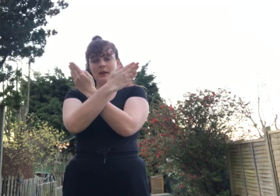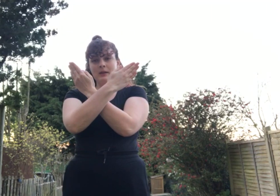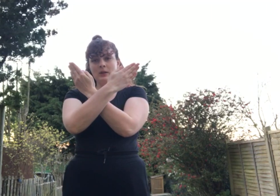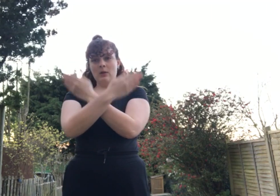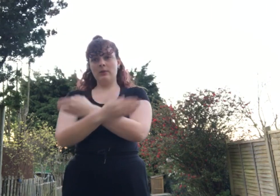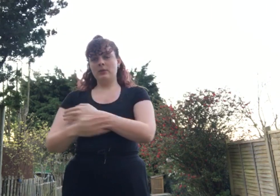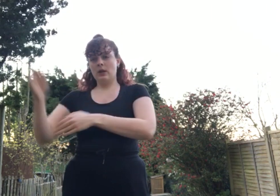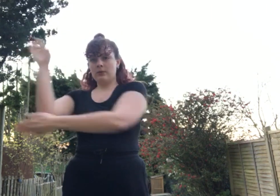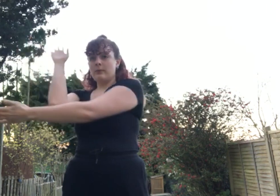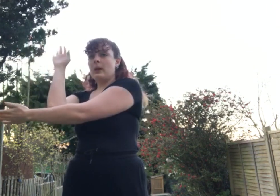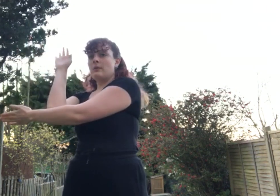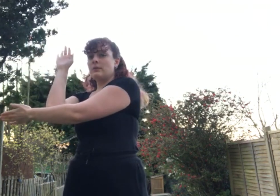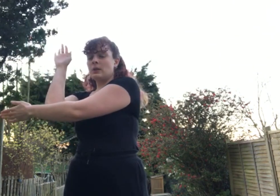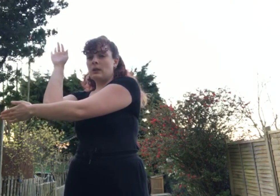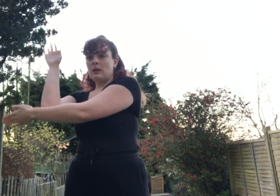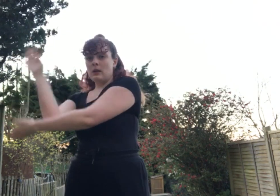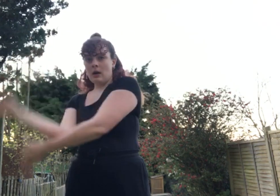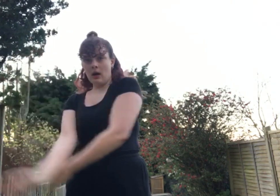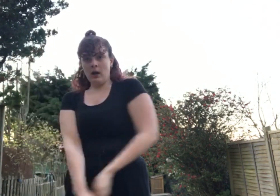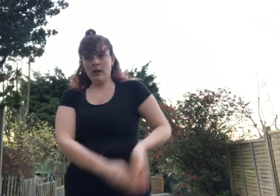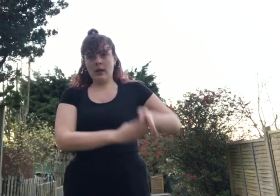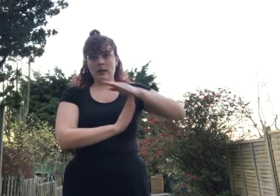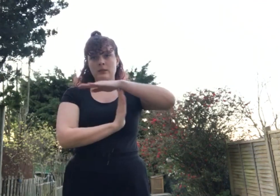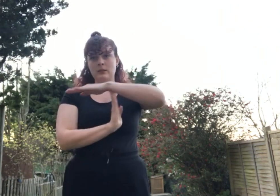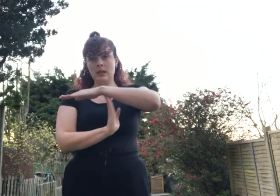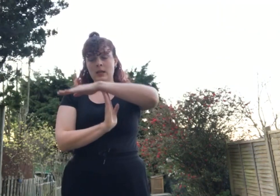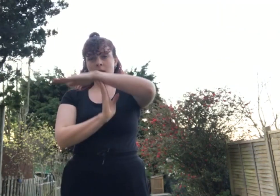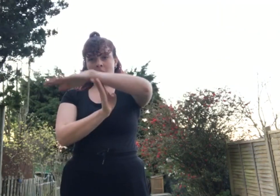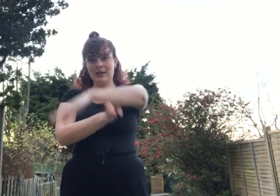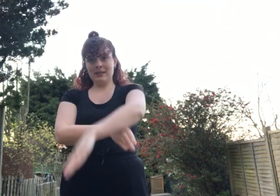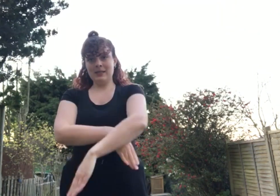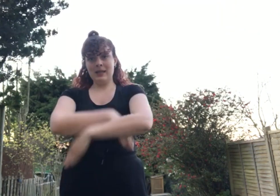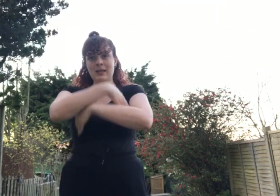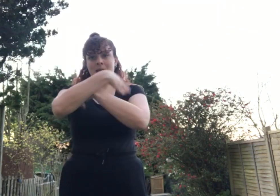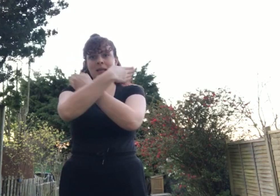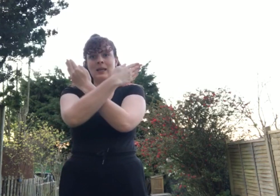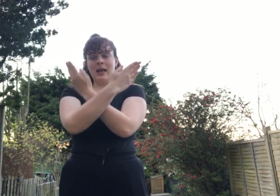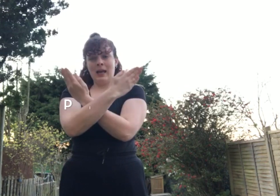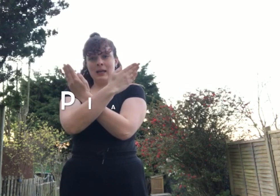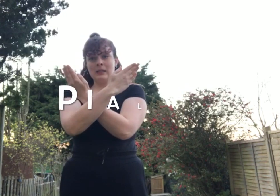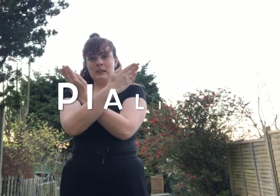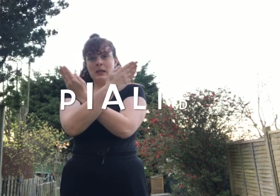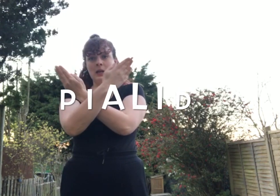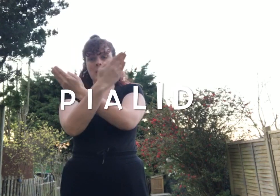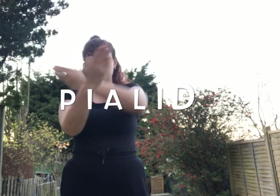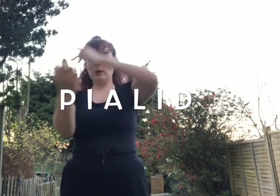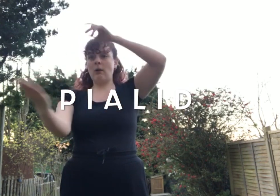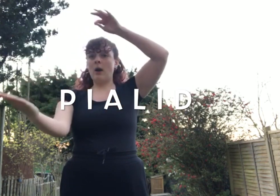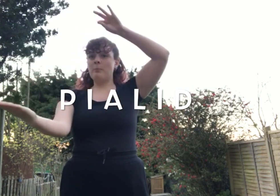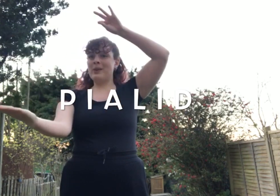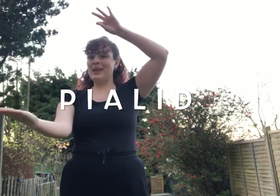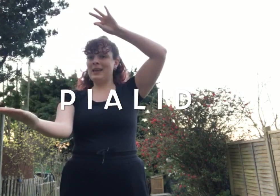So, we've done, from here, we've done I, S, T, I, C, E, X. And then we go up P,